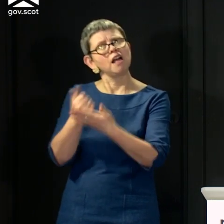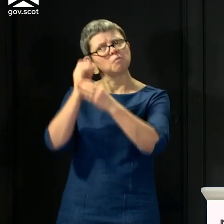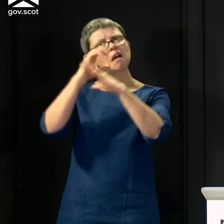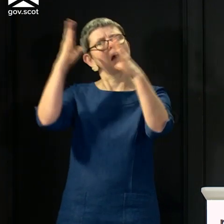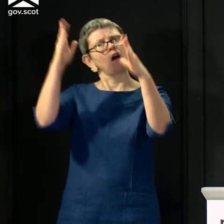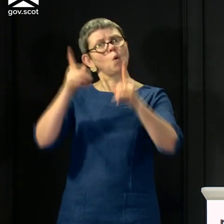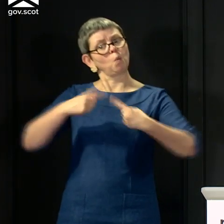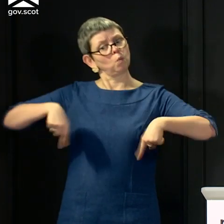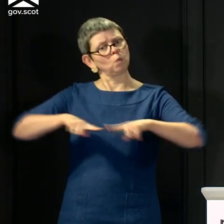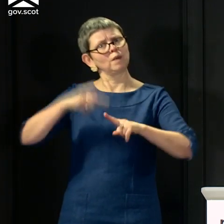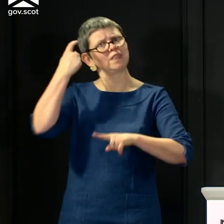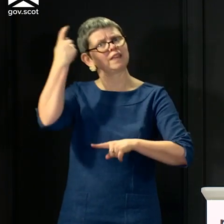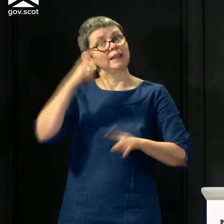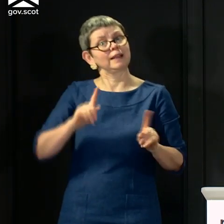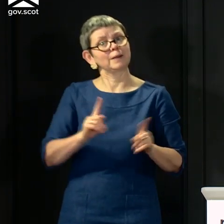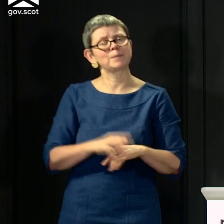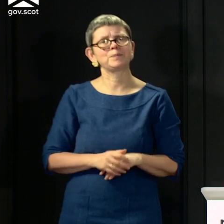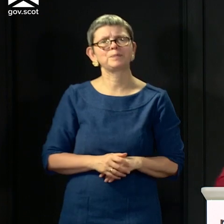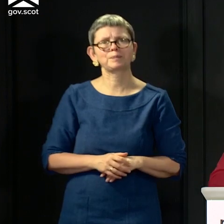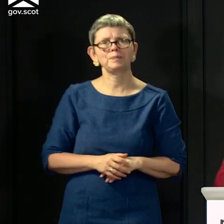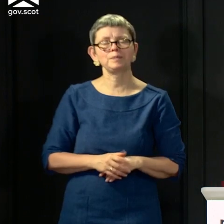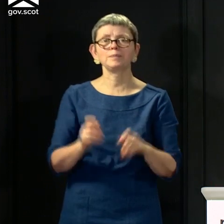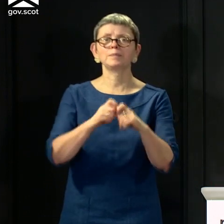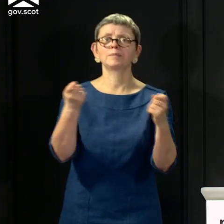going through. David Ball from The Herald.